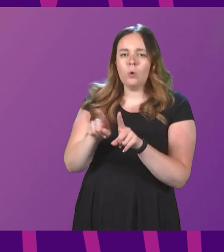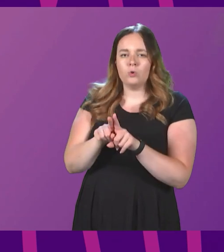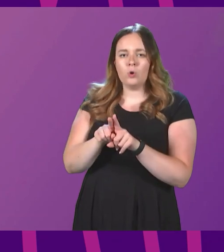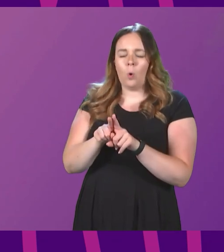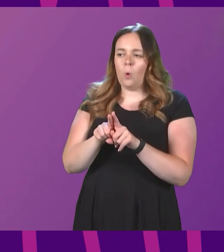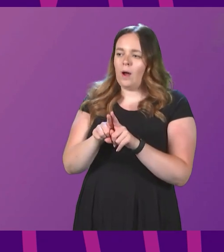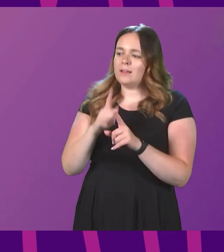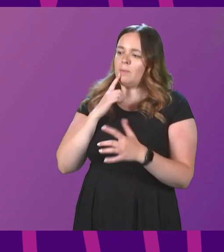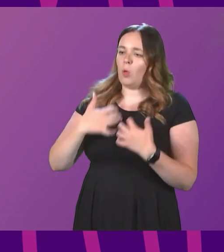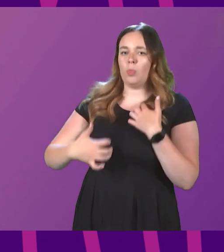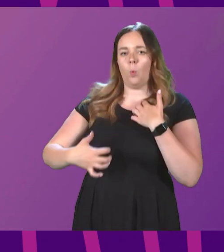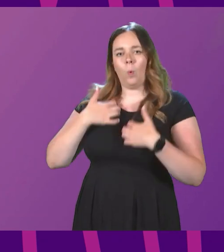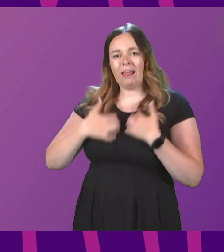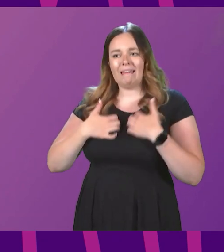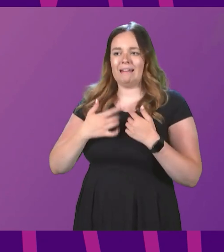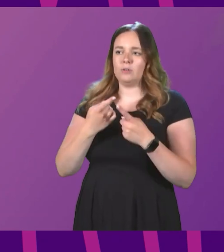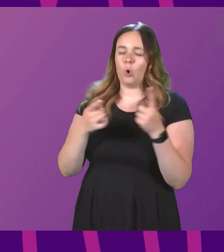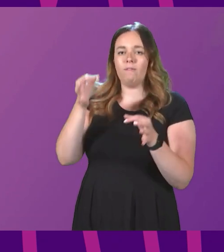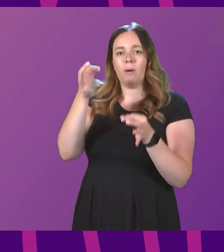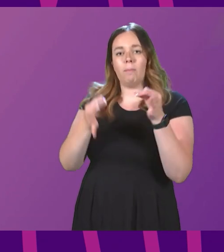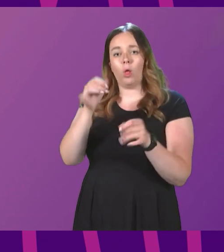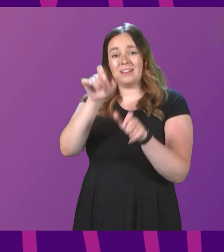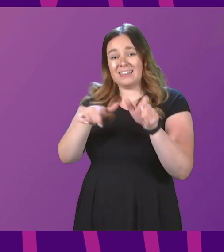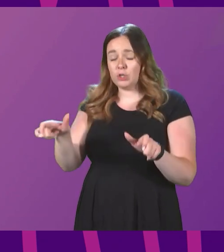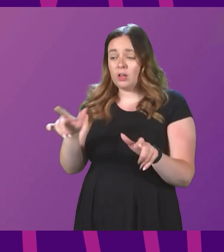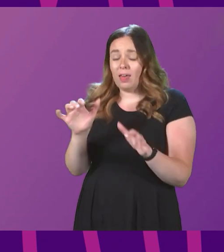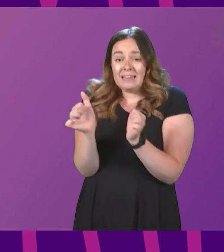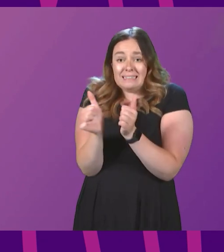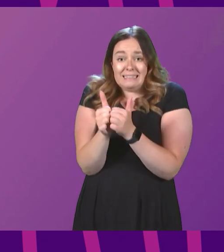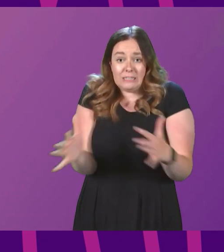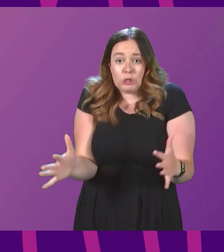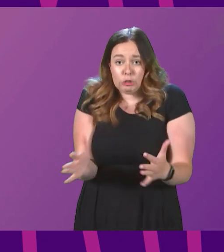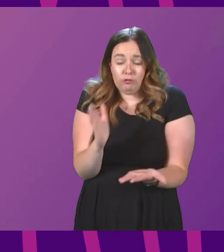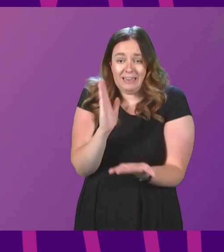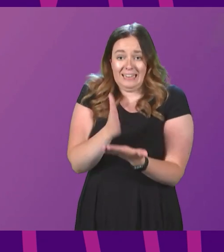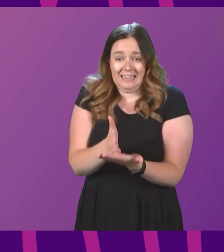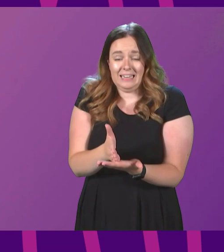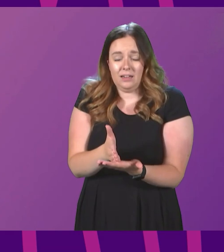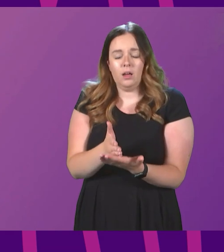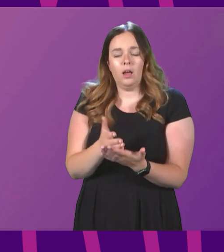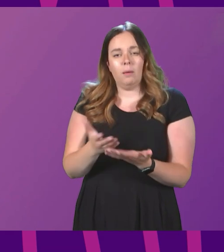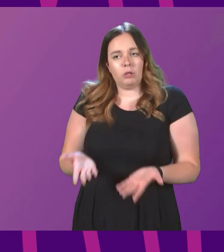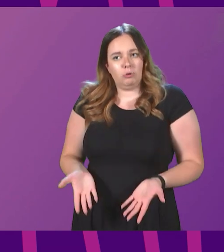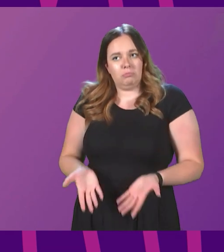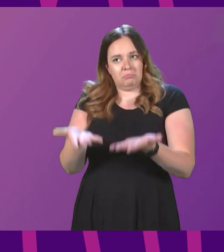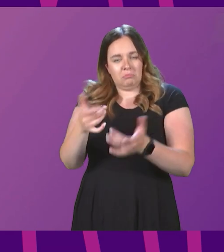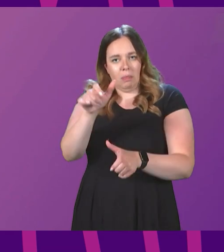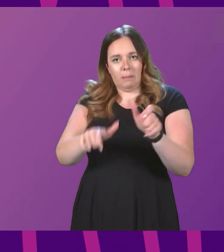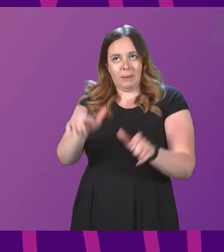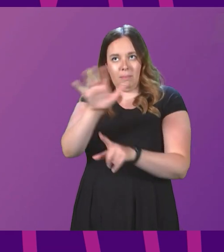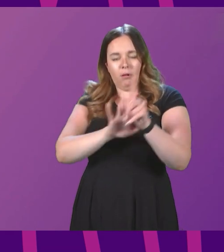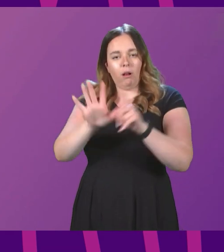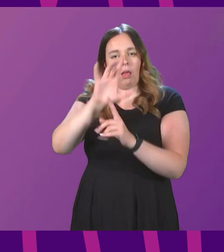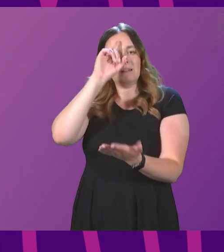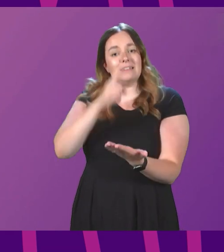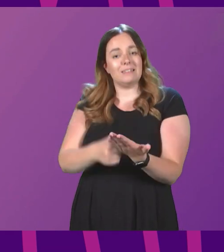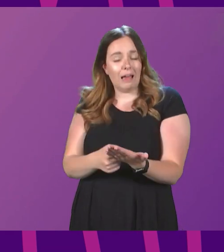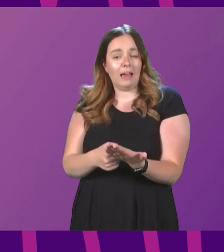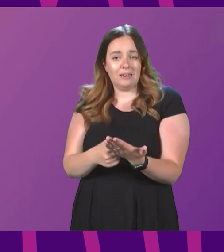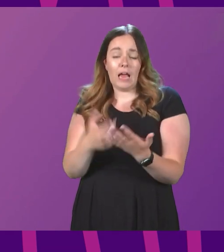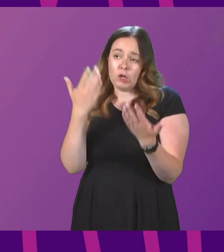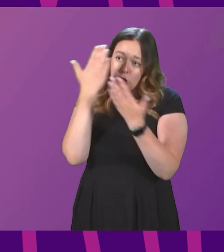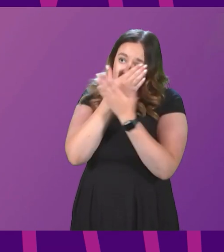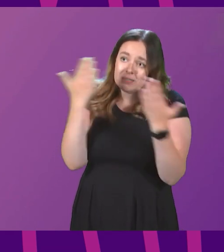about the willingness of politicians who disagree legitimately to let the people decide and to respect